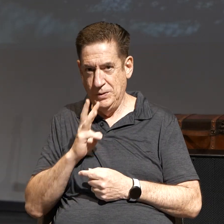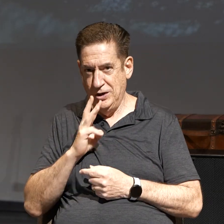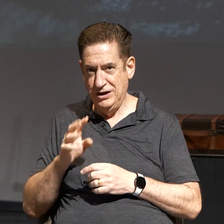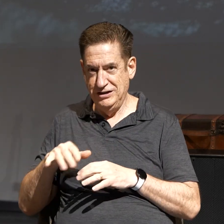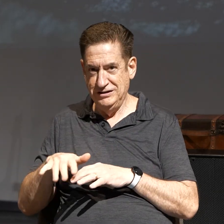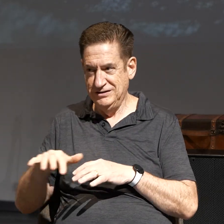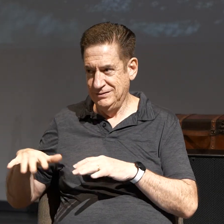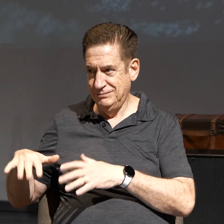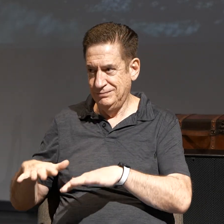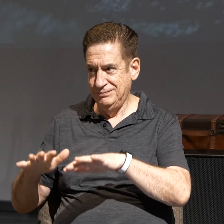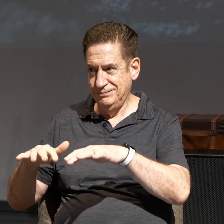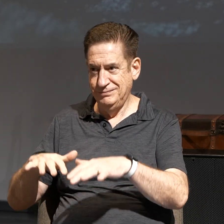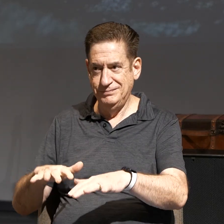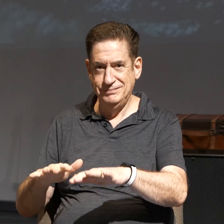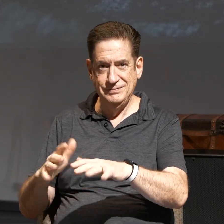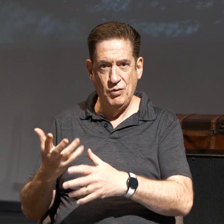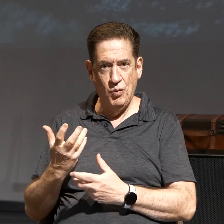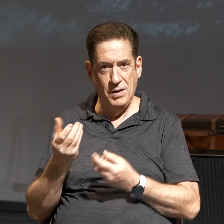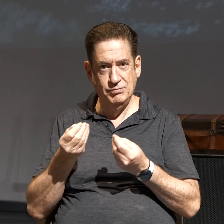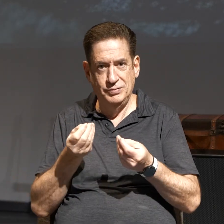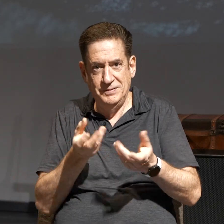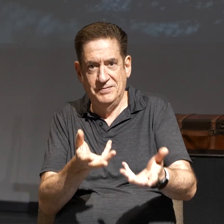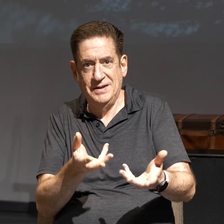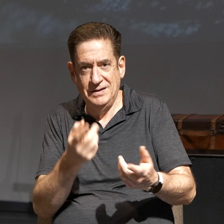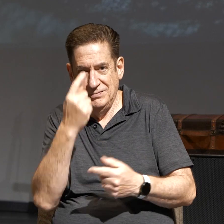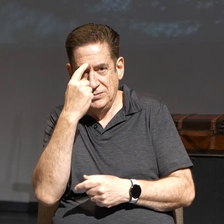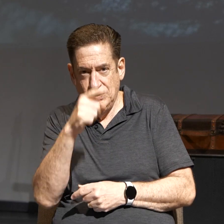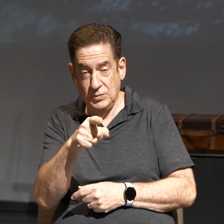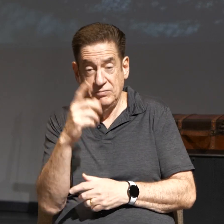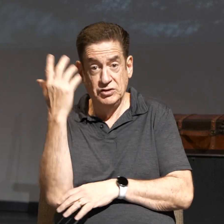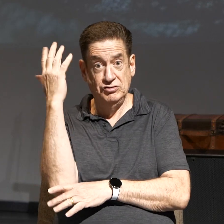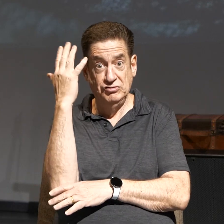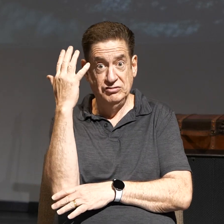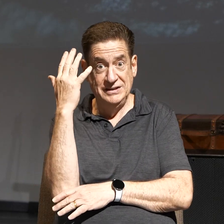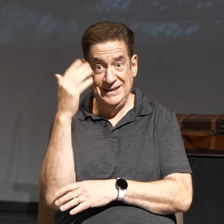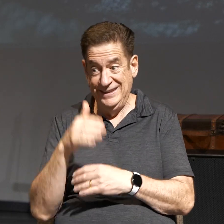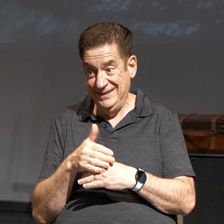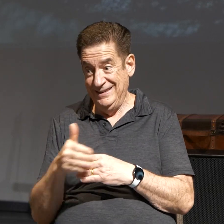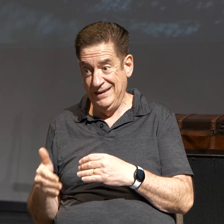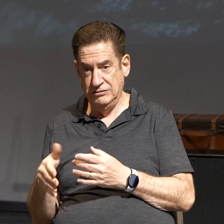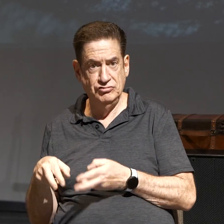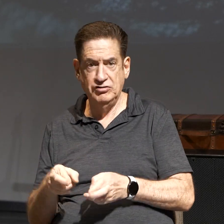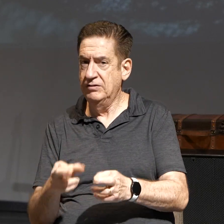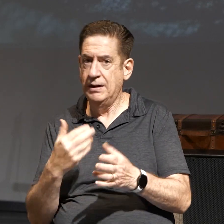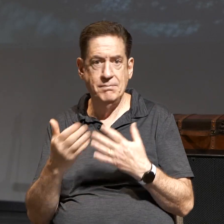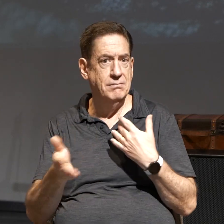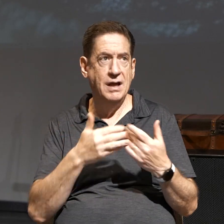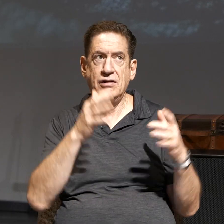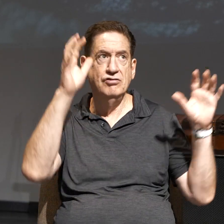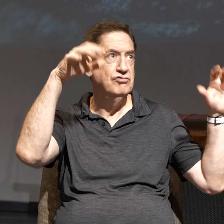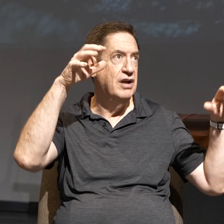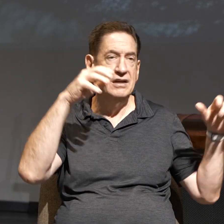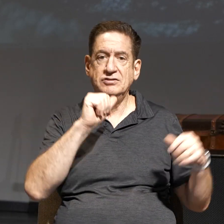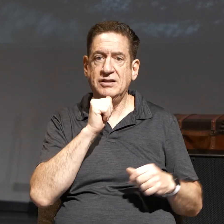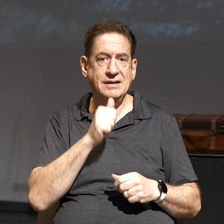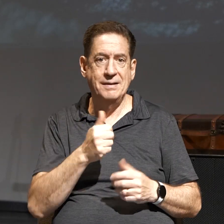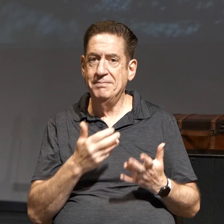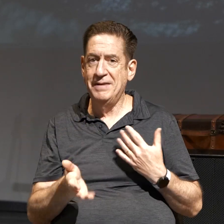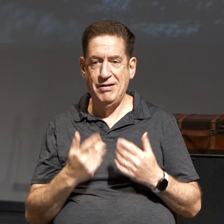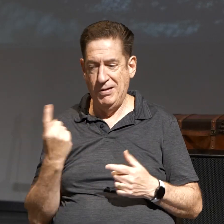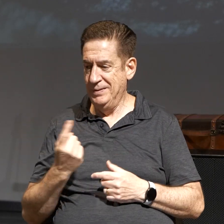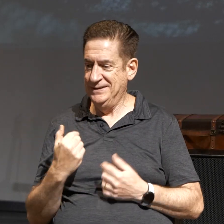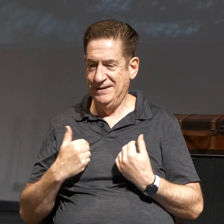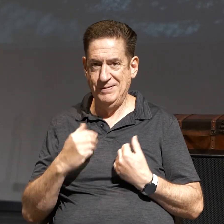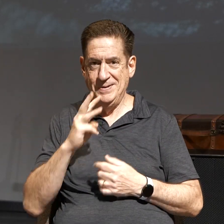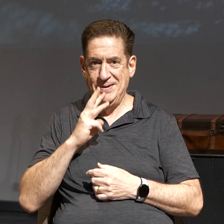wants to provide for you. If a tree is by the river, it doesn't matter whether it rains or not. It always